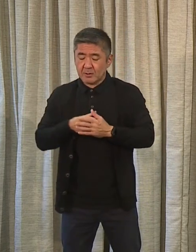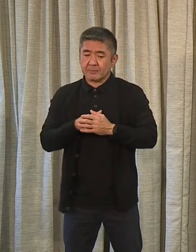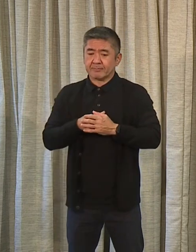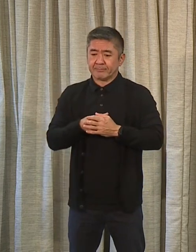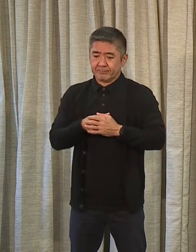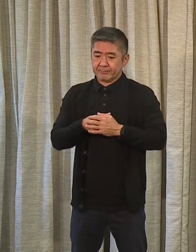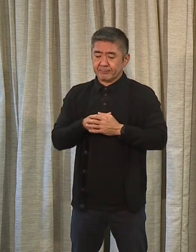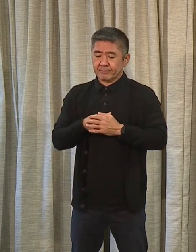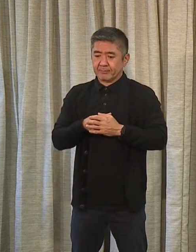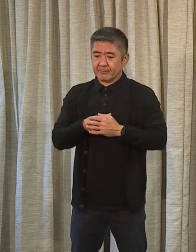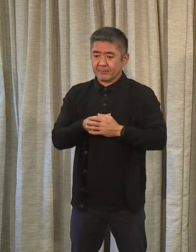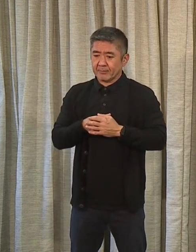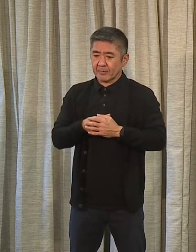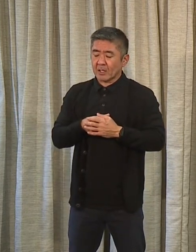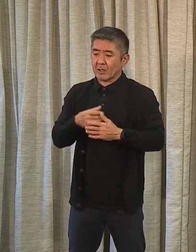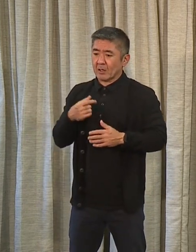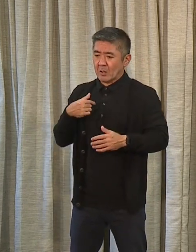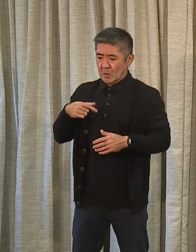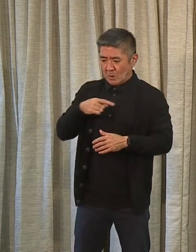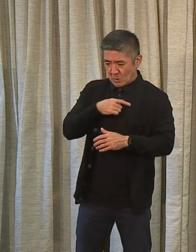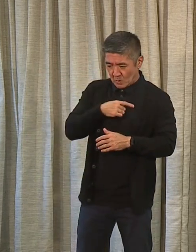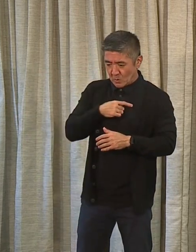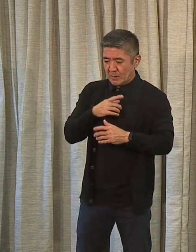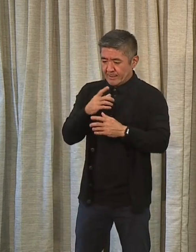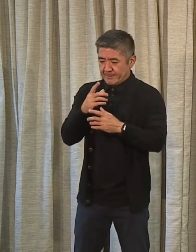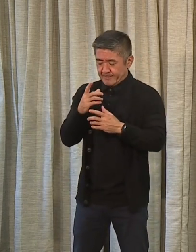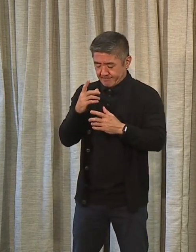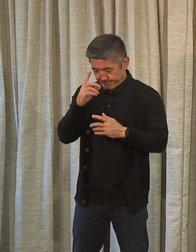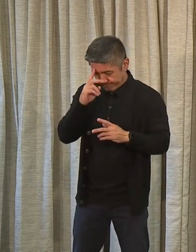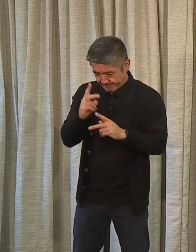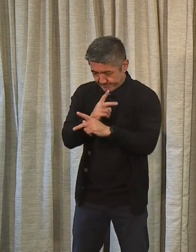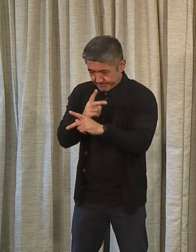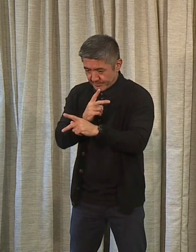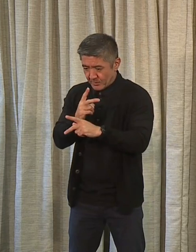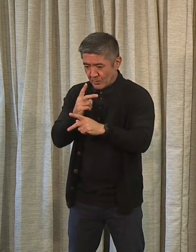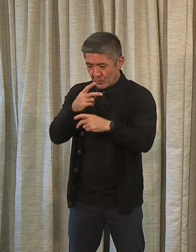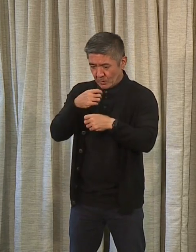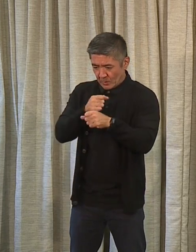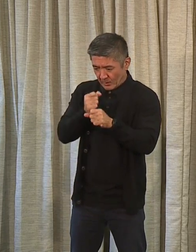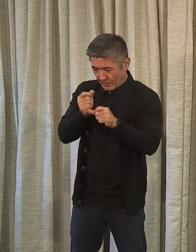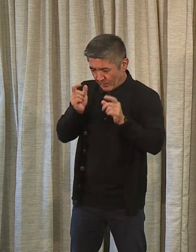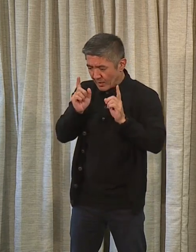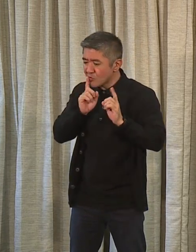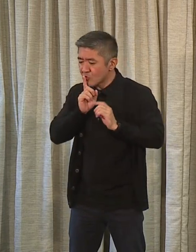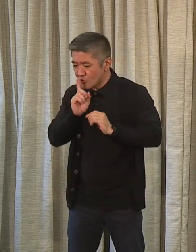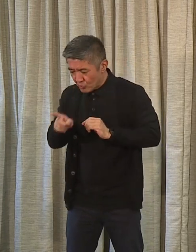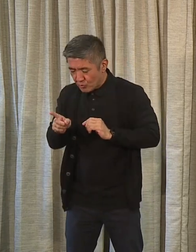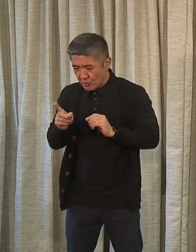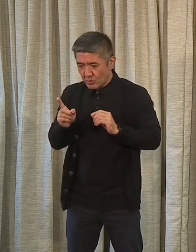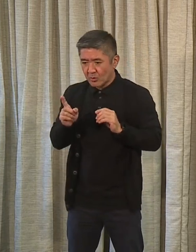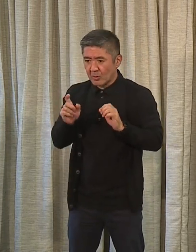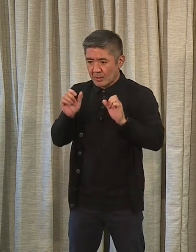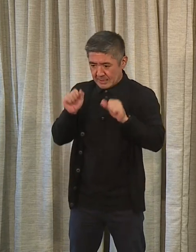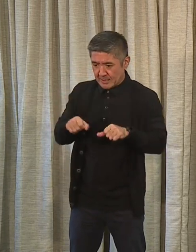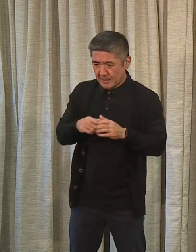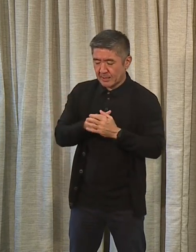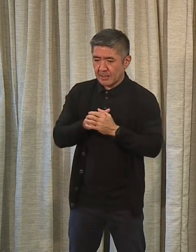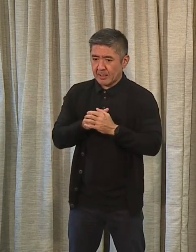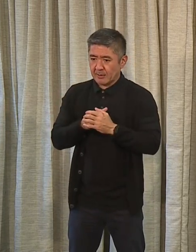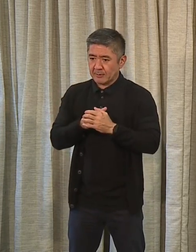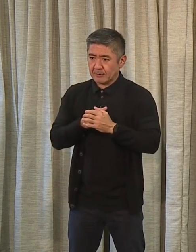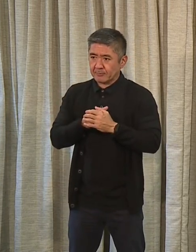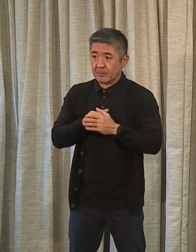we made sure that we had a way to redeploy the